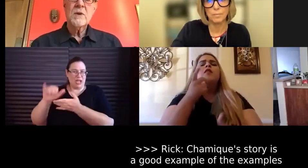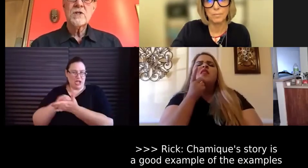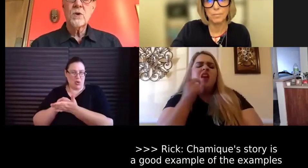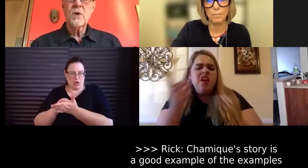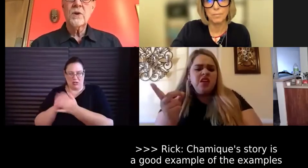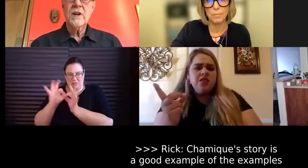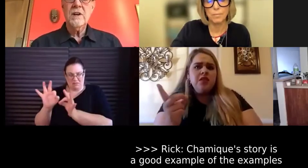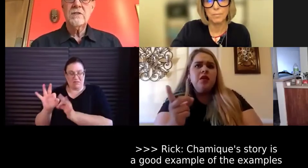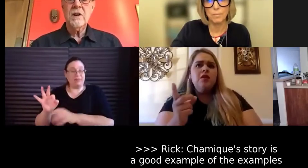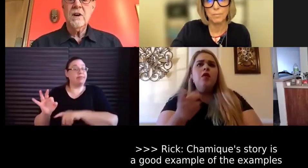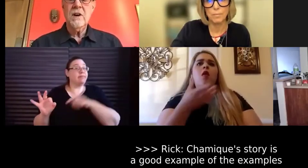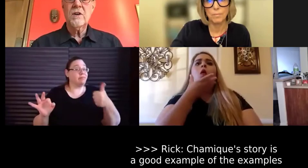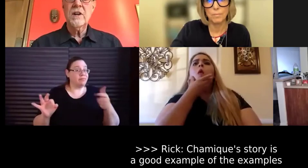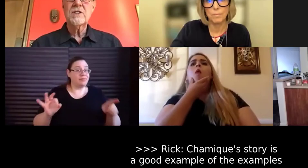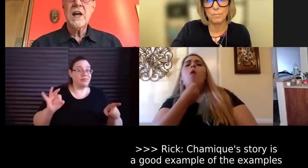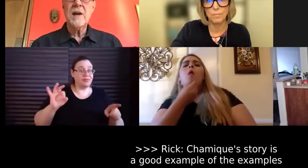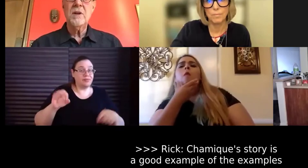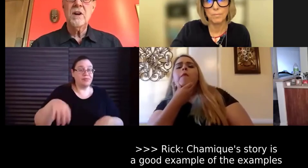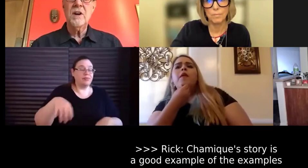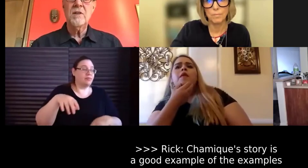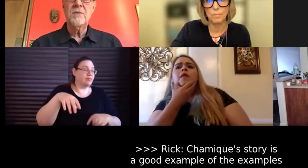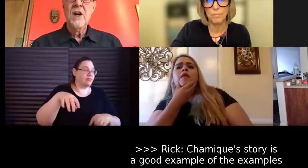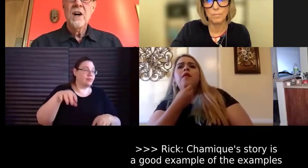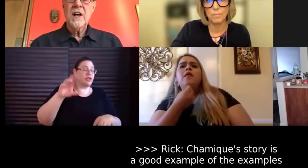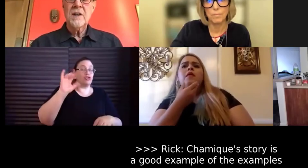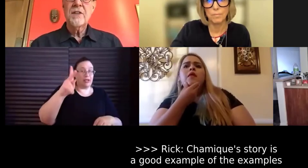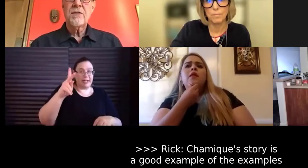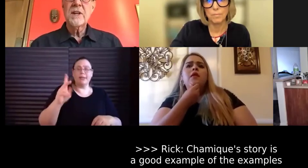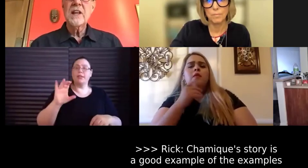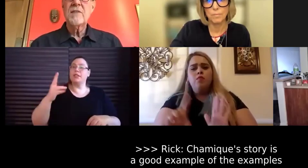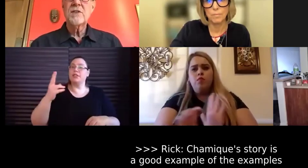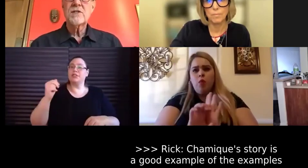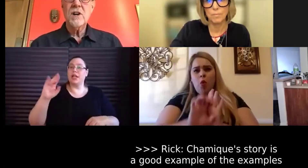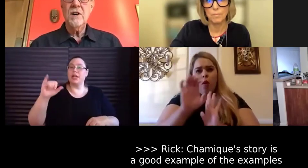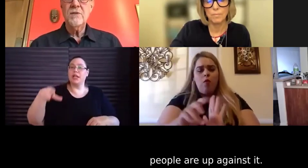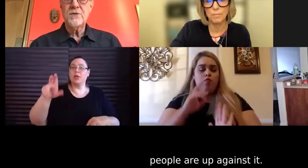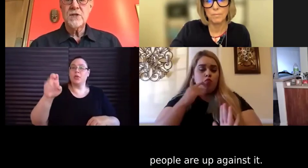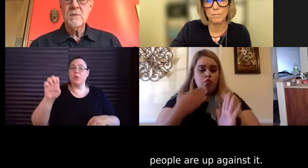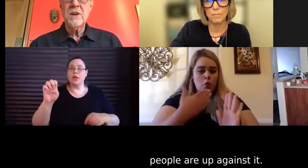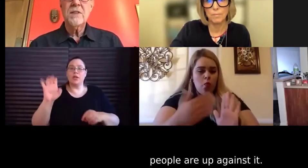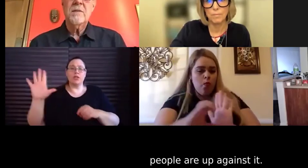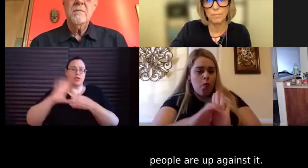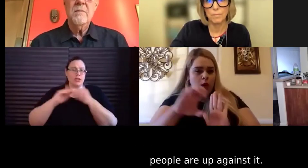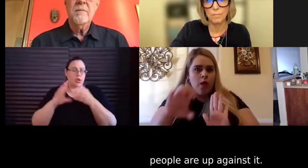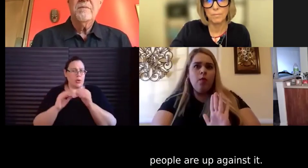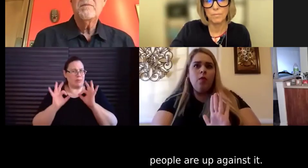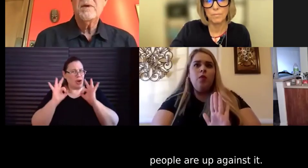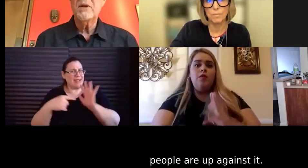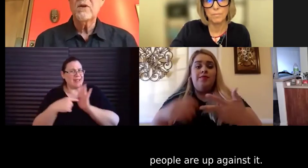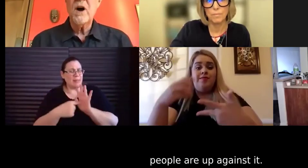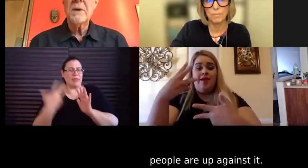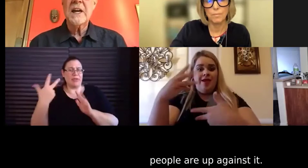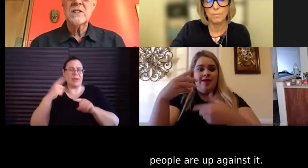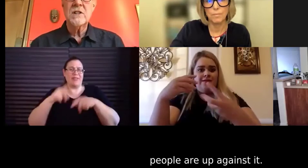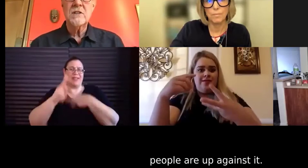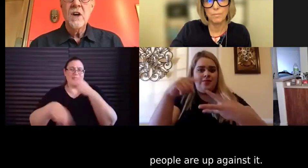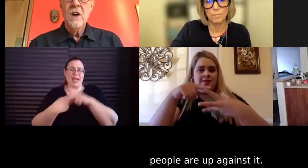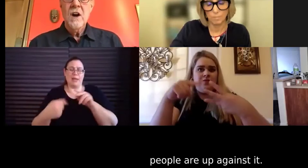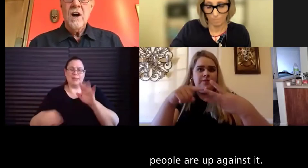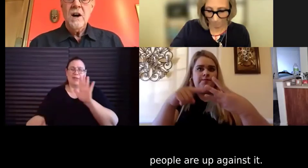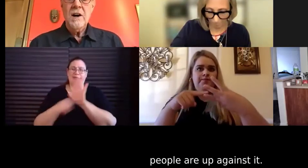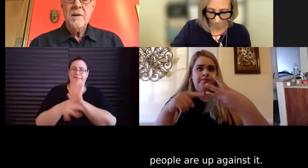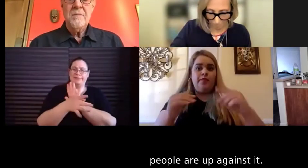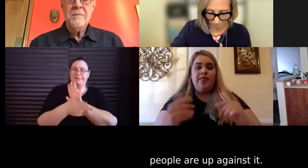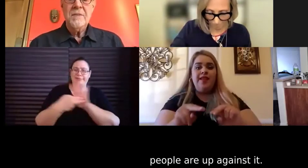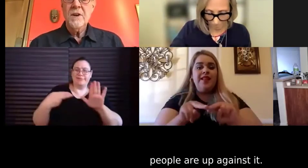Chamequa's story is a good example of kind of the three levels of stigma that people are up against. And,